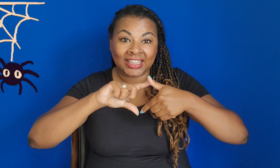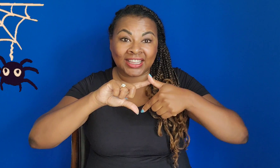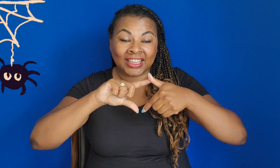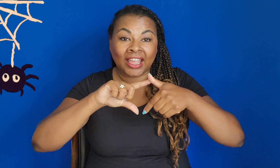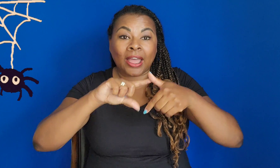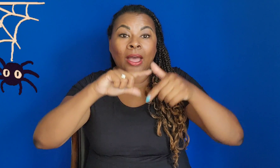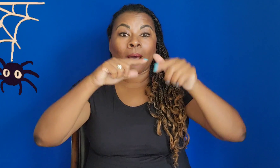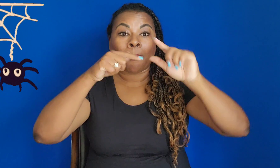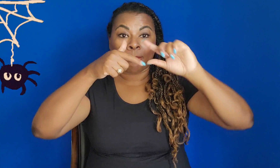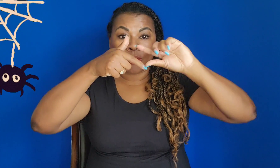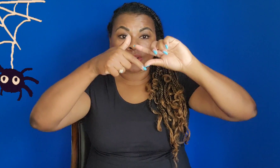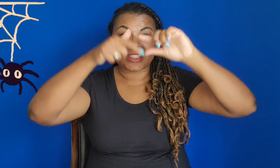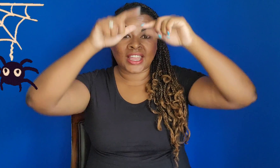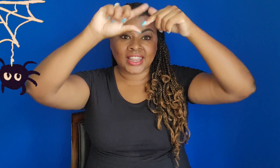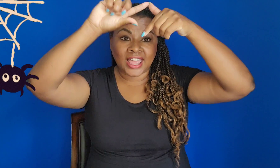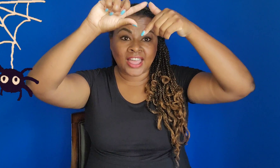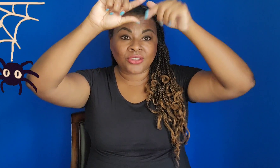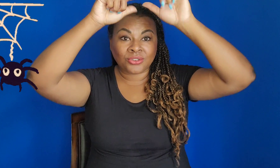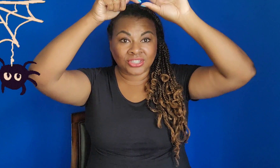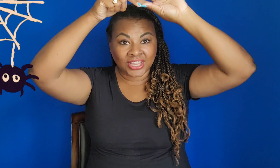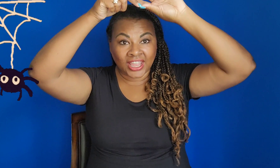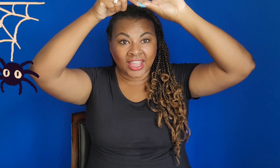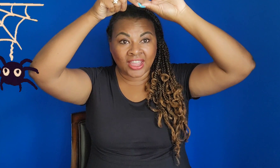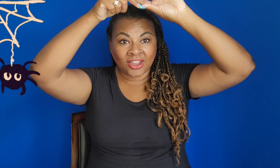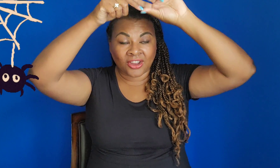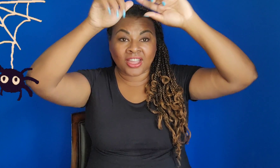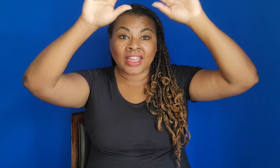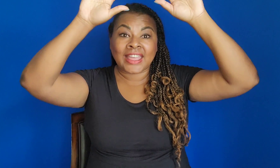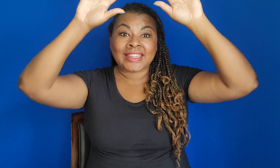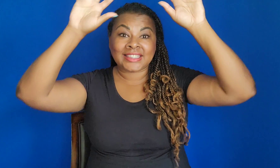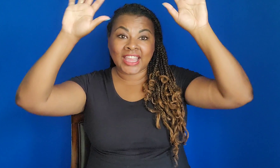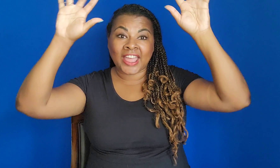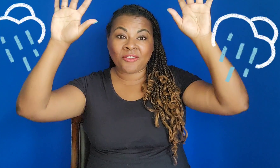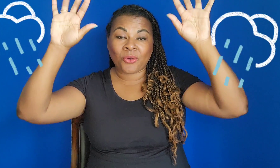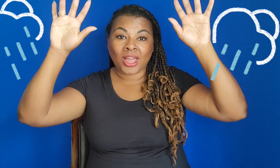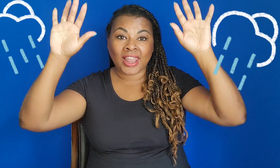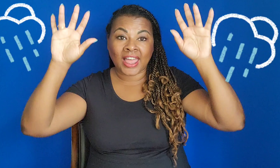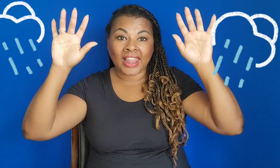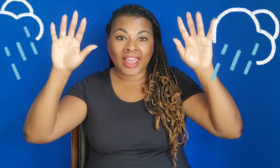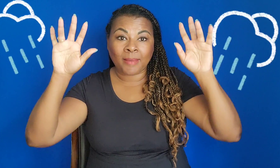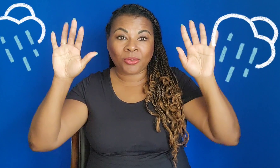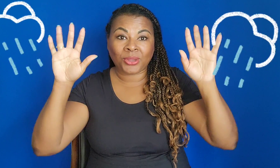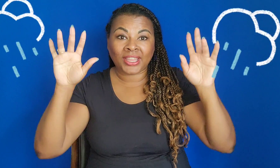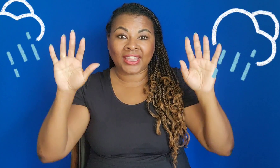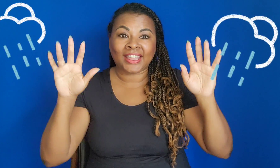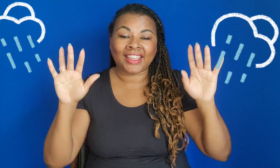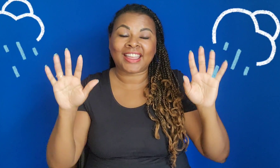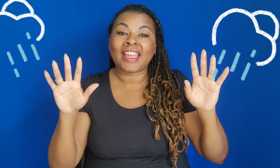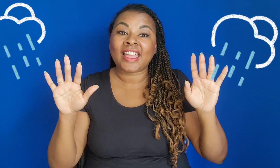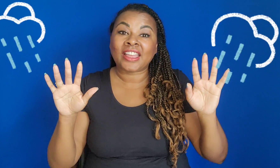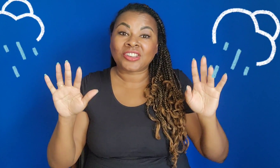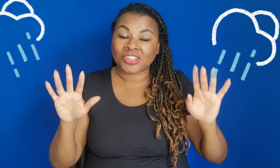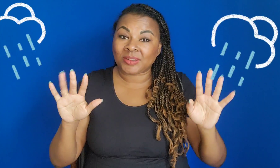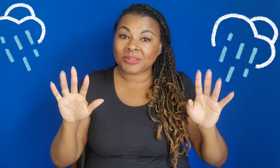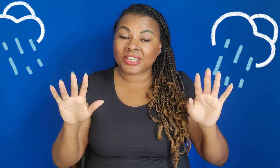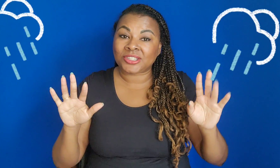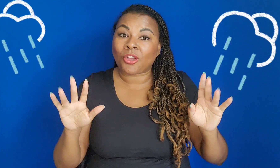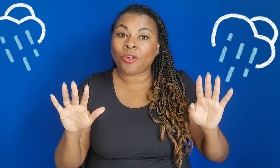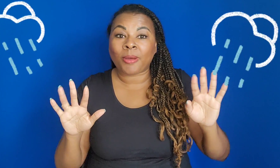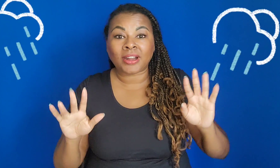monte à la gouttière tiens voilà la pluie gypsy tom par